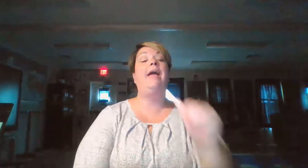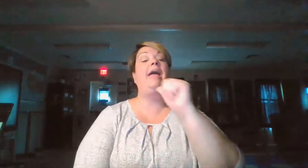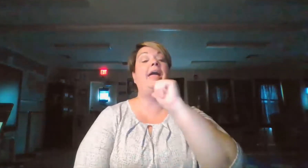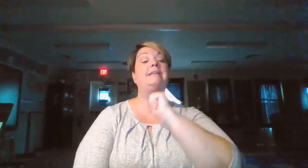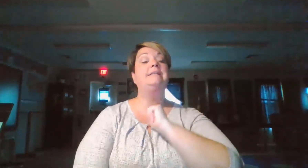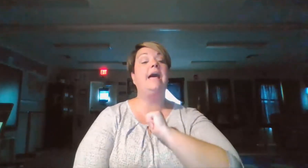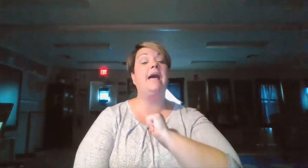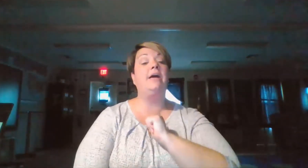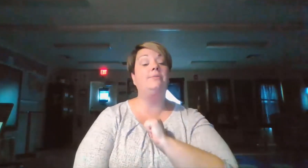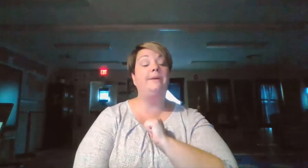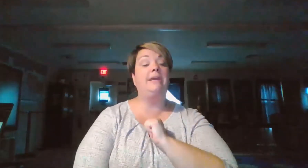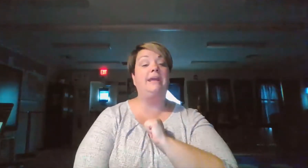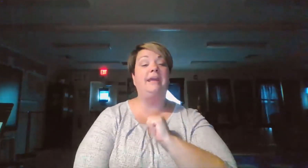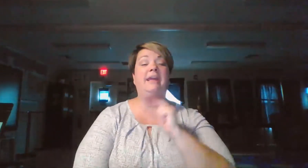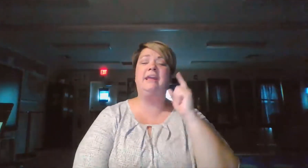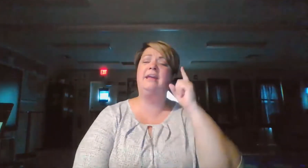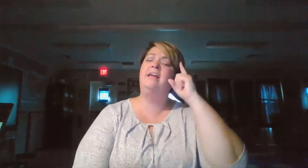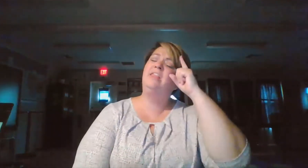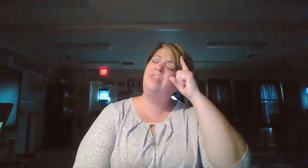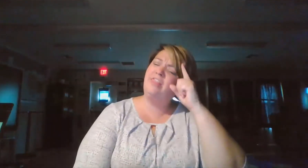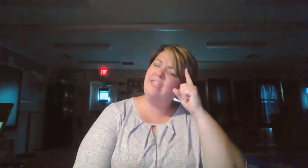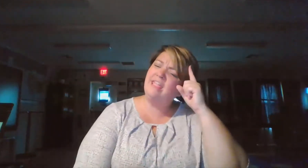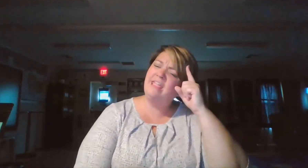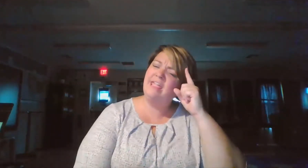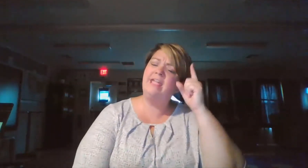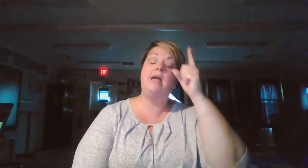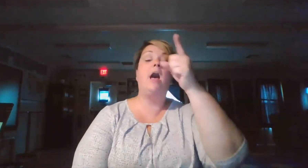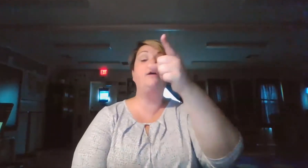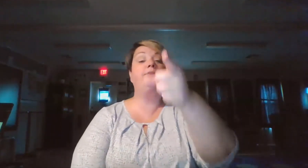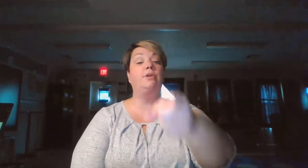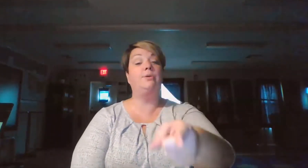And I'll be. Thinking of you.